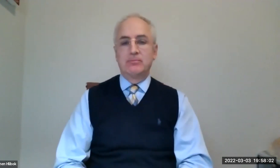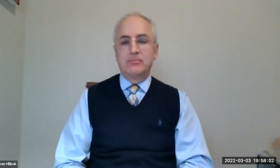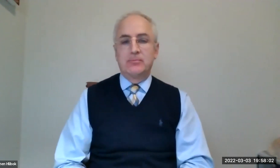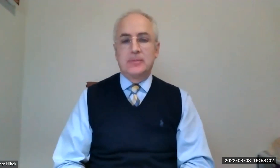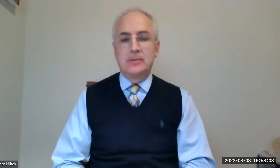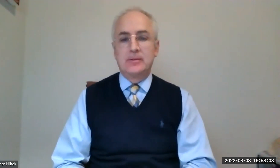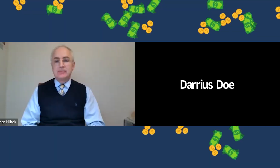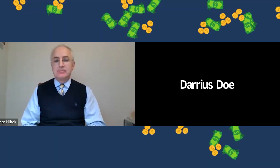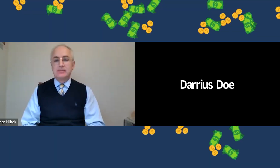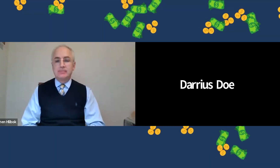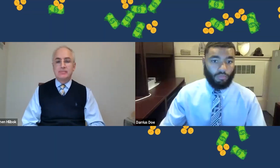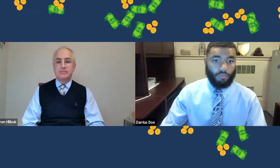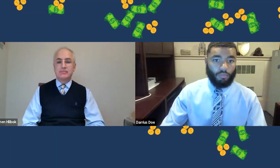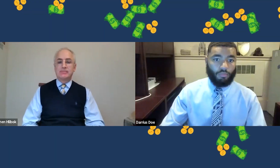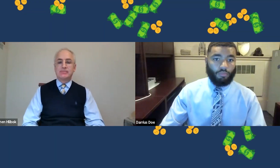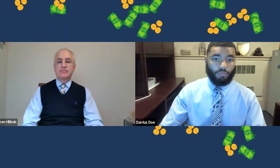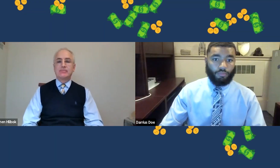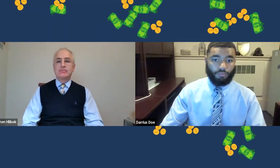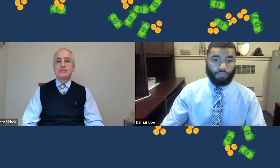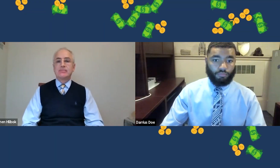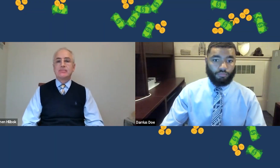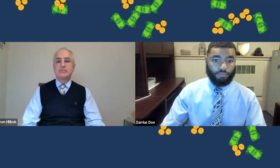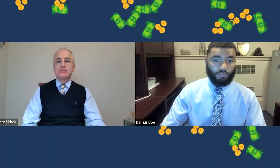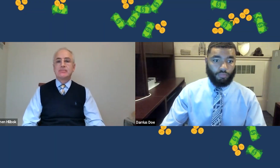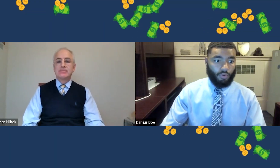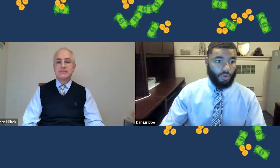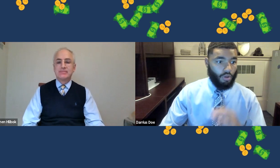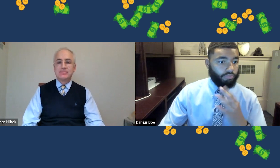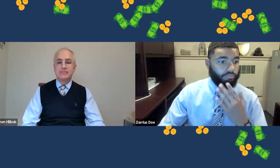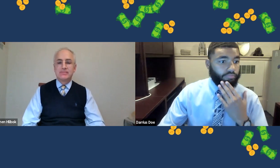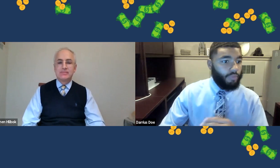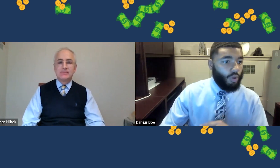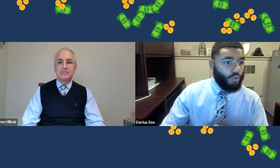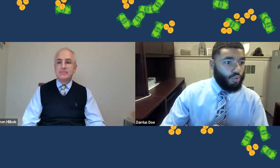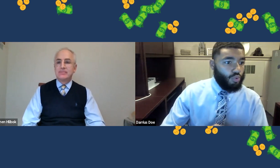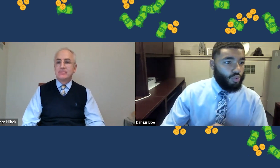Federal always will be deducted from a pension though. Federal taxes always must be paid.